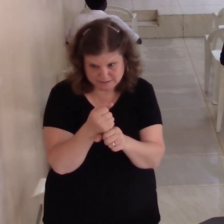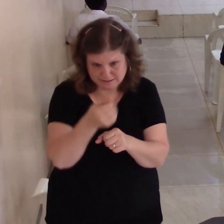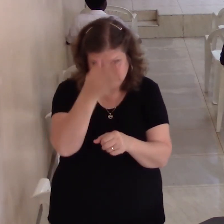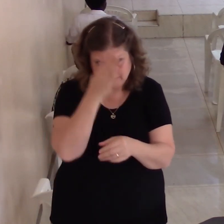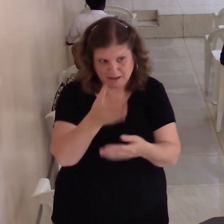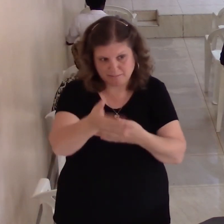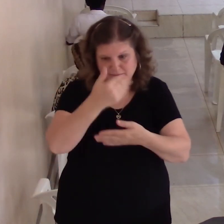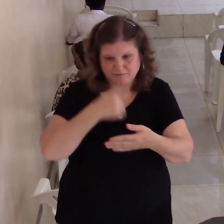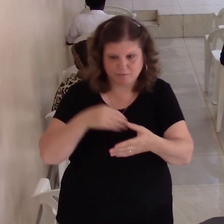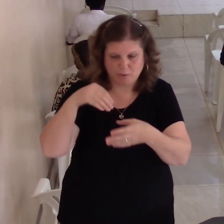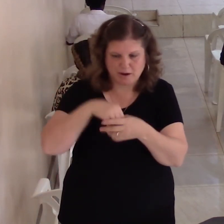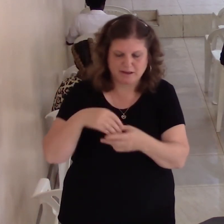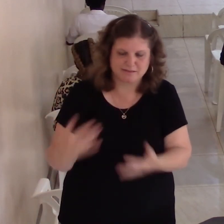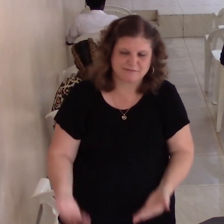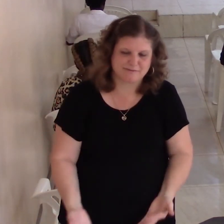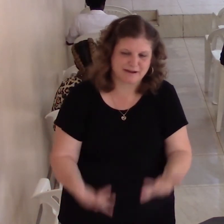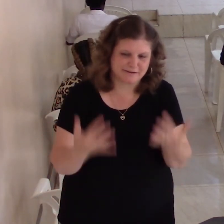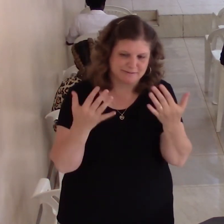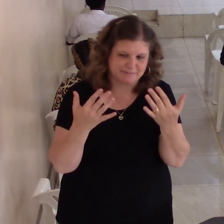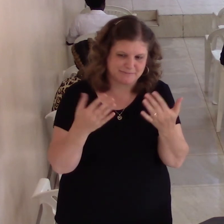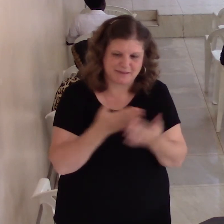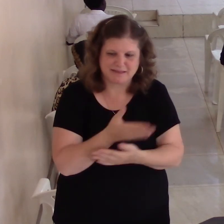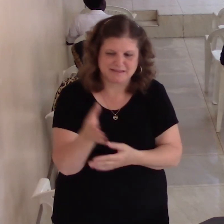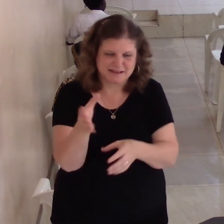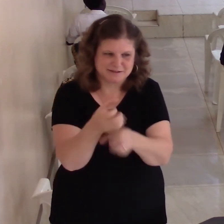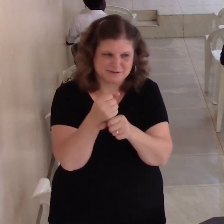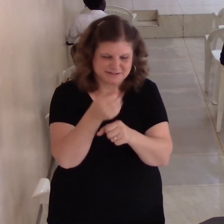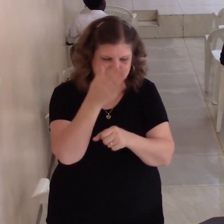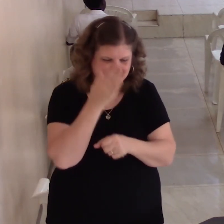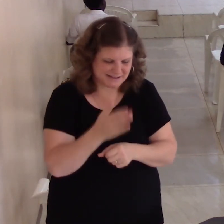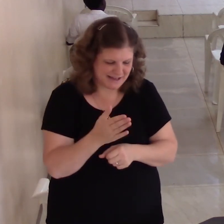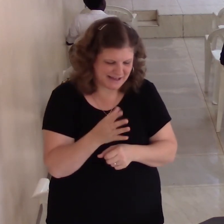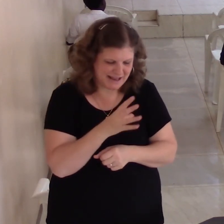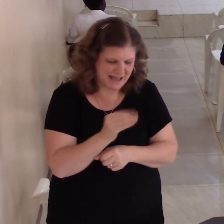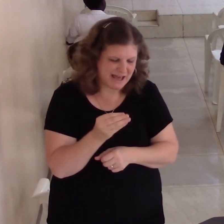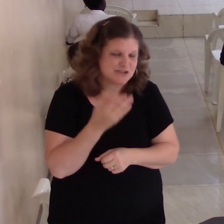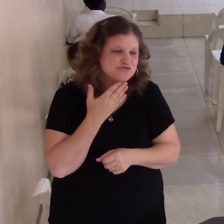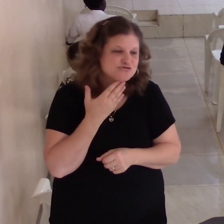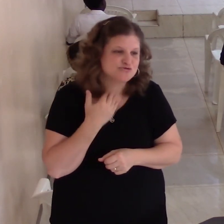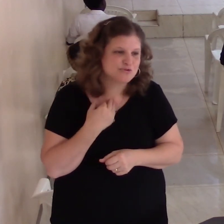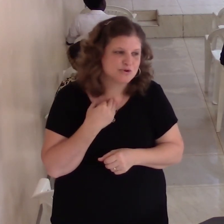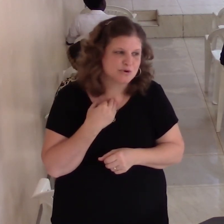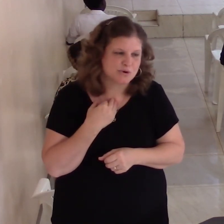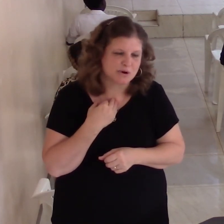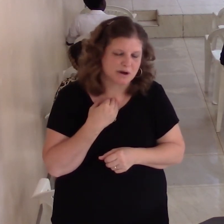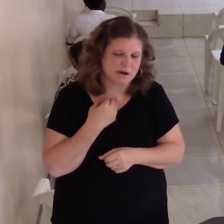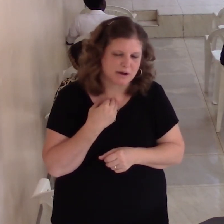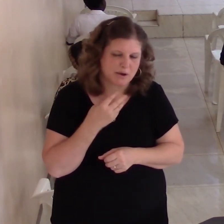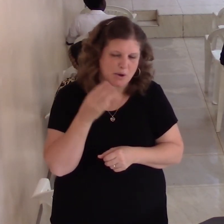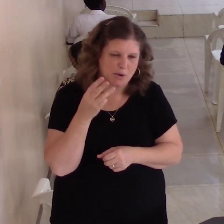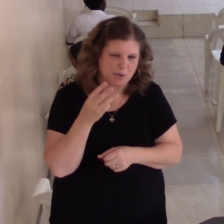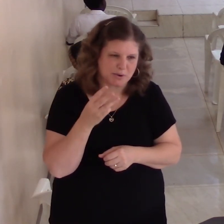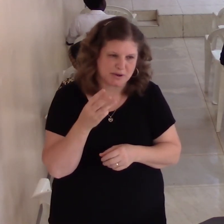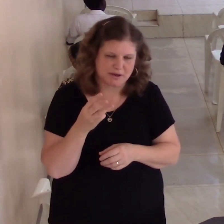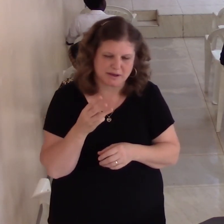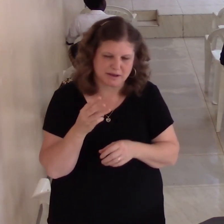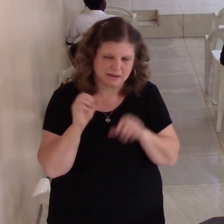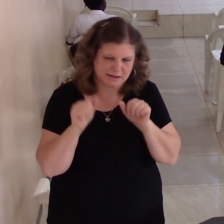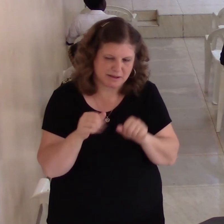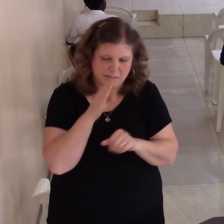thrown in the fire they trusted God and were willing to be thrown in the fire they trusted God and continued to